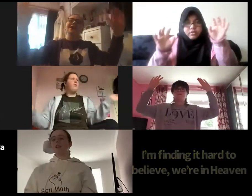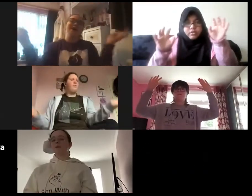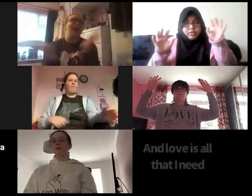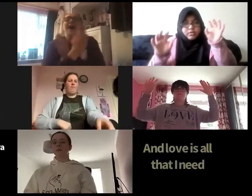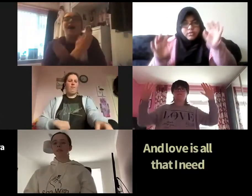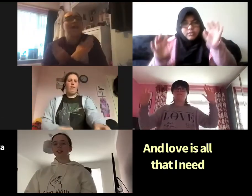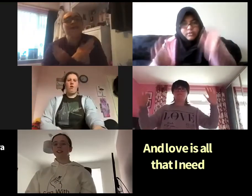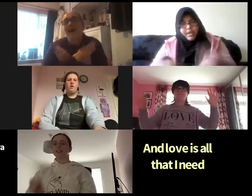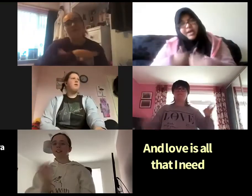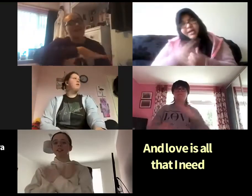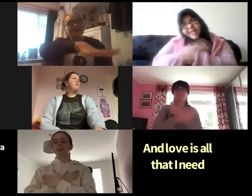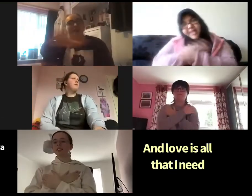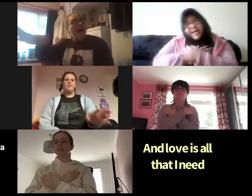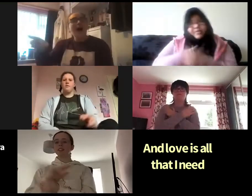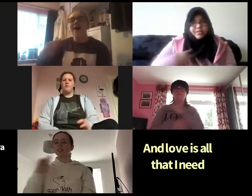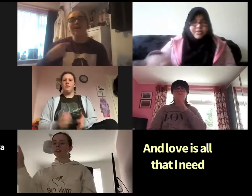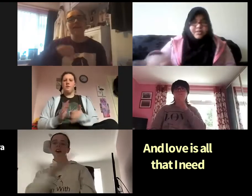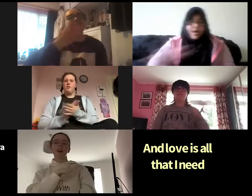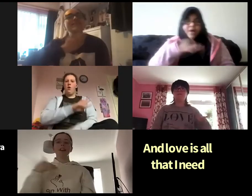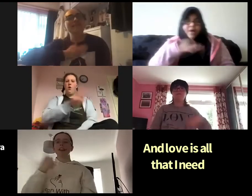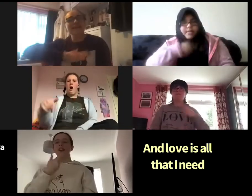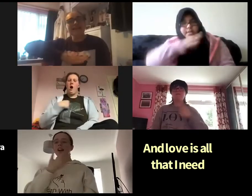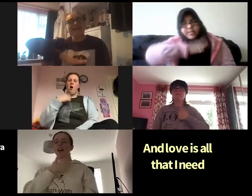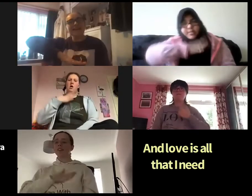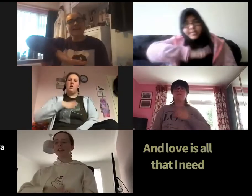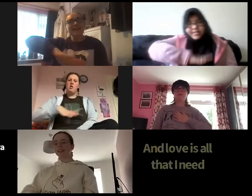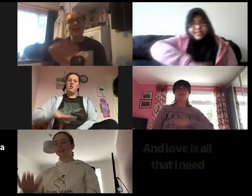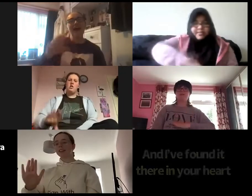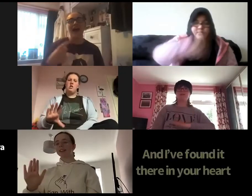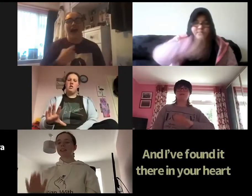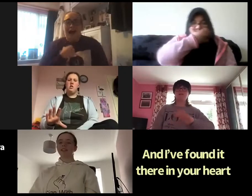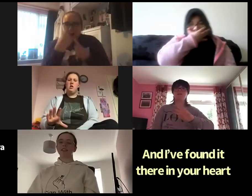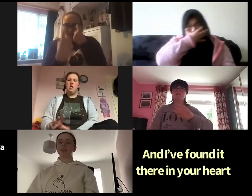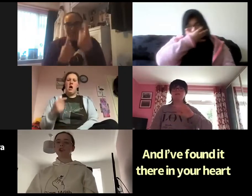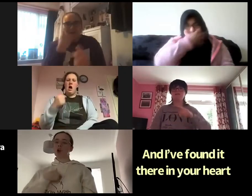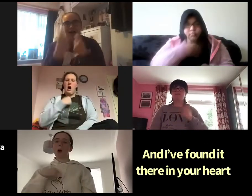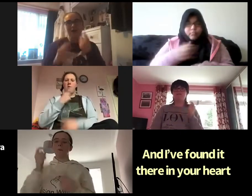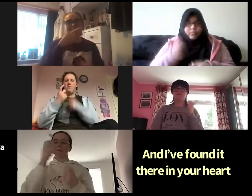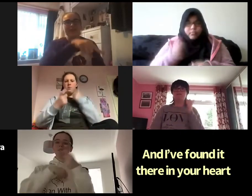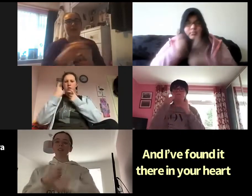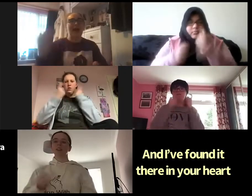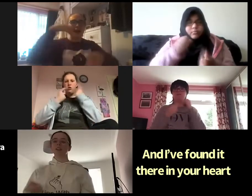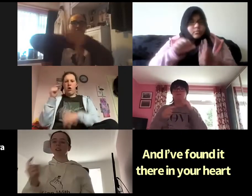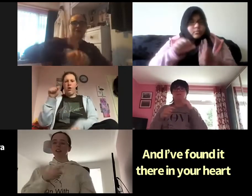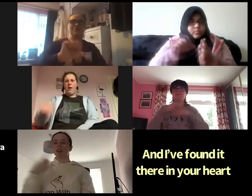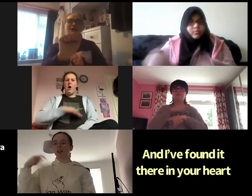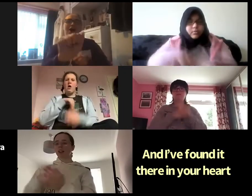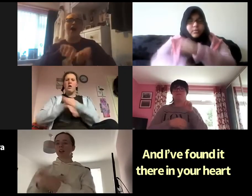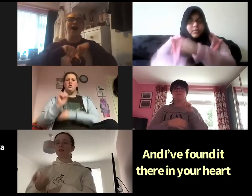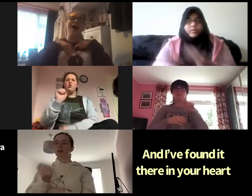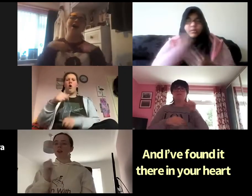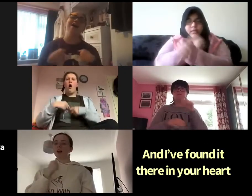And love is all that I need And I found it there in your heart